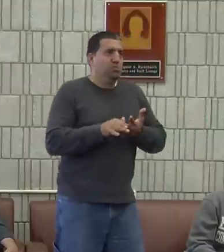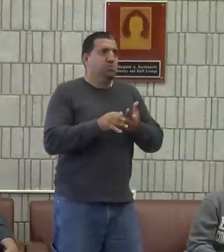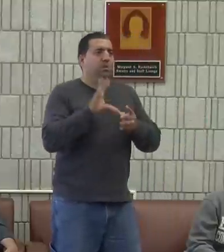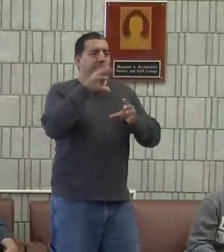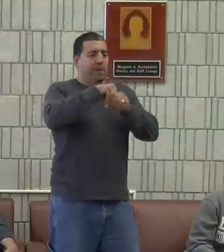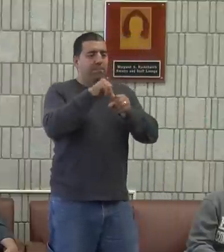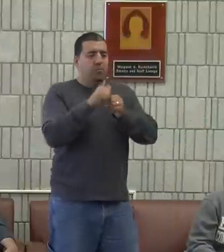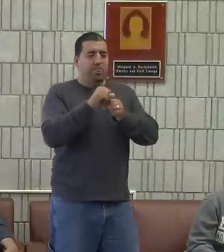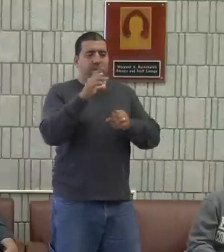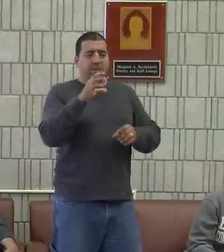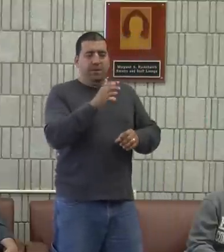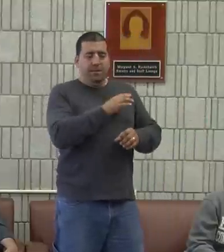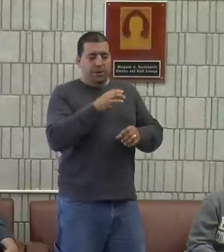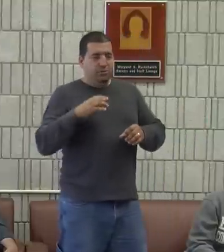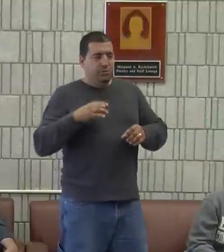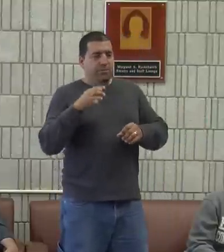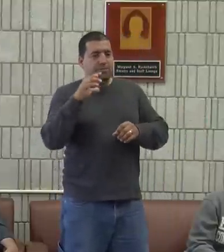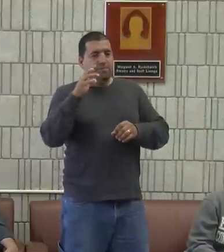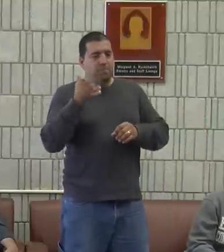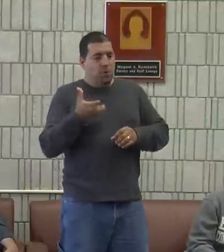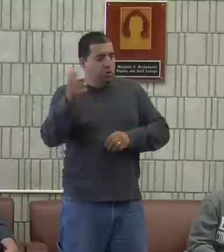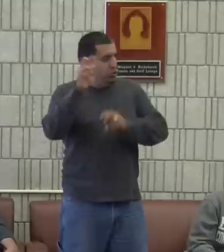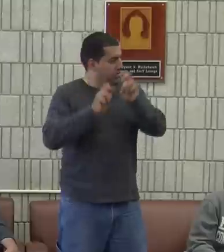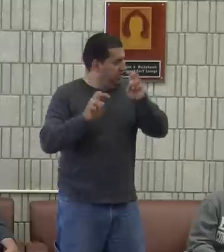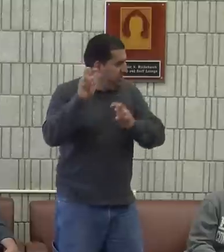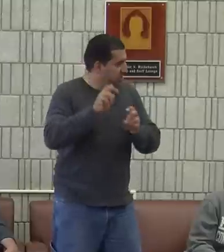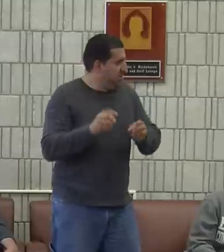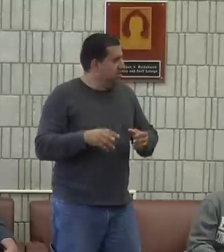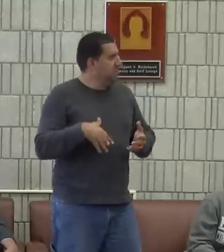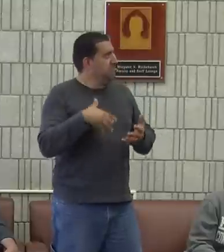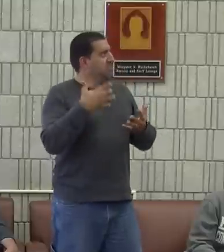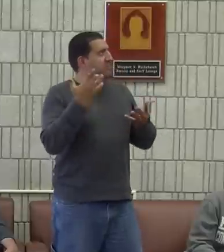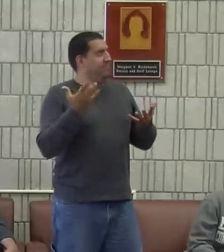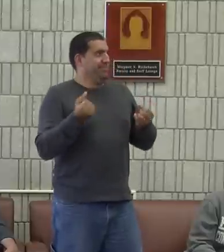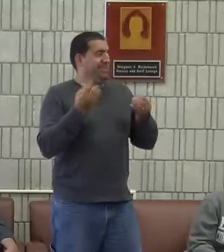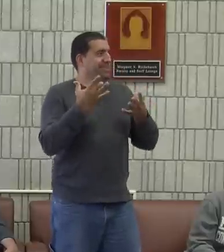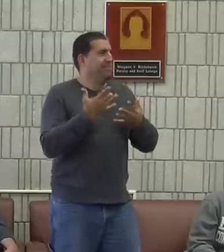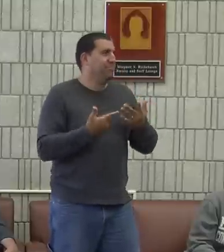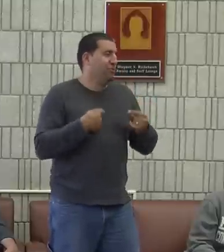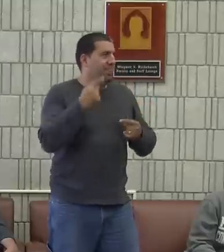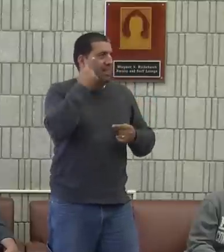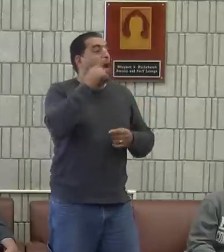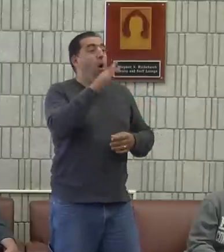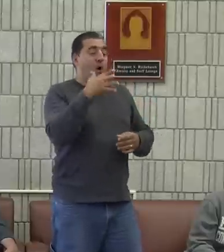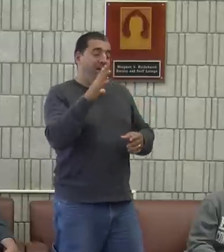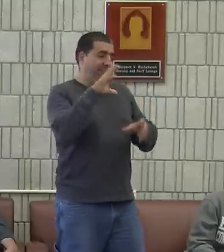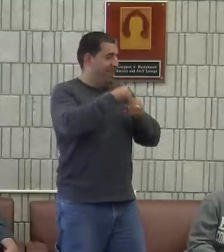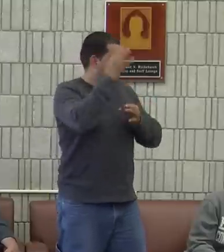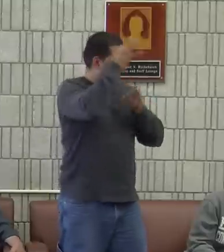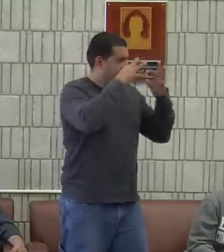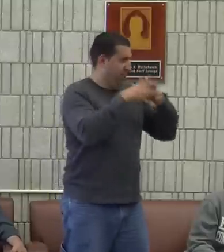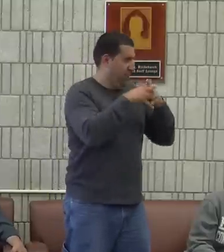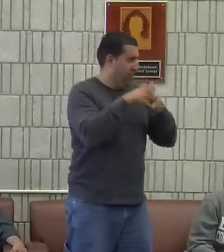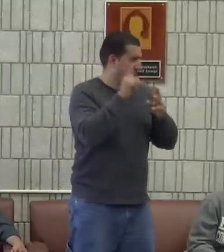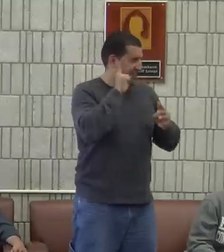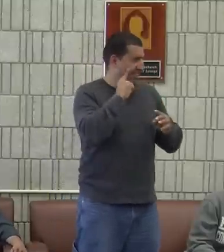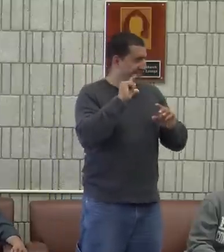involved in, and I'm involved with the committee for the bowling tournament. Oh, there's so many things I'm involved in. Fantasy